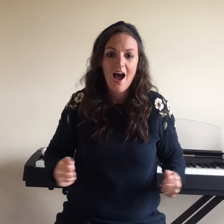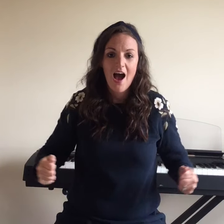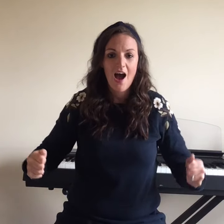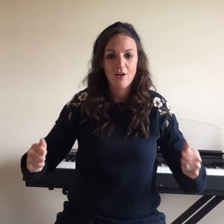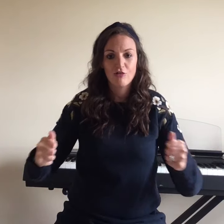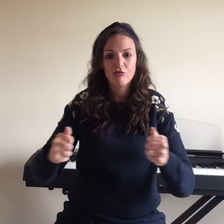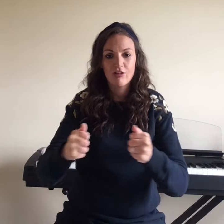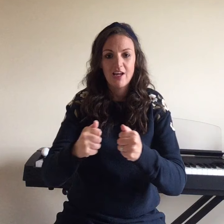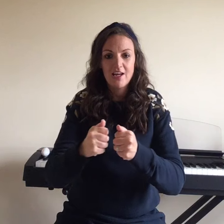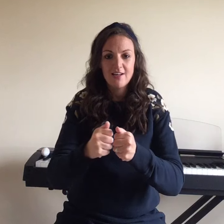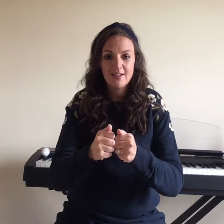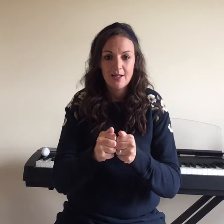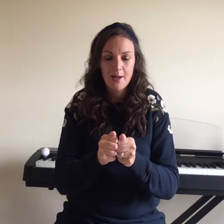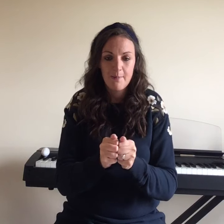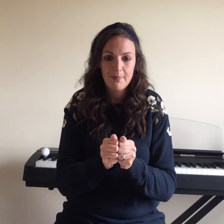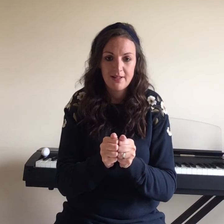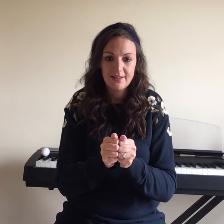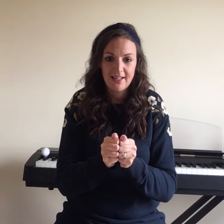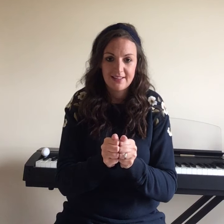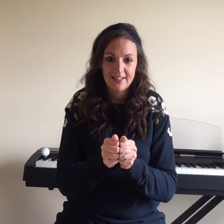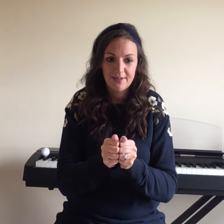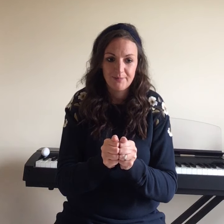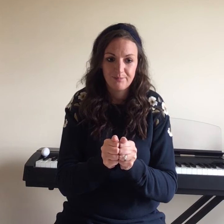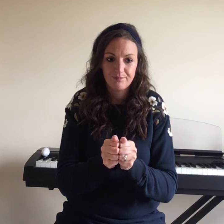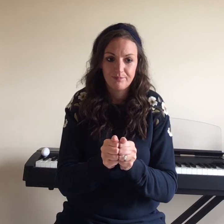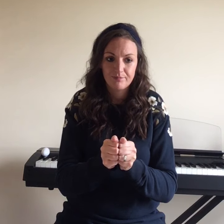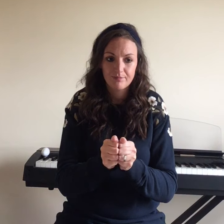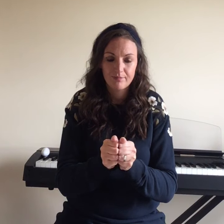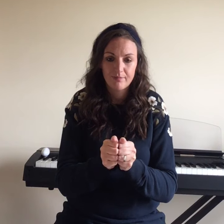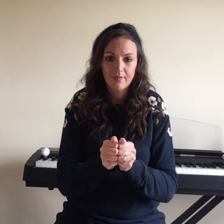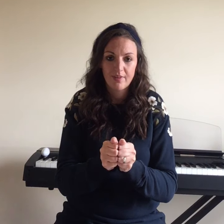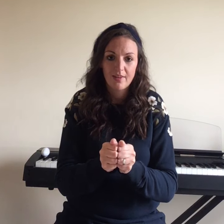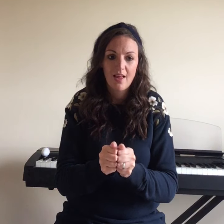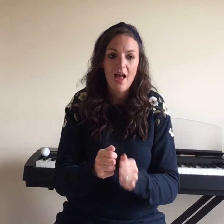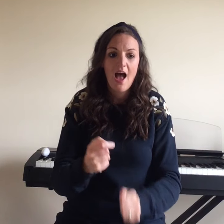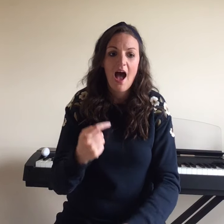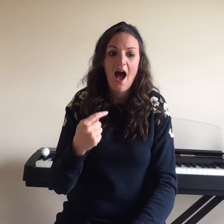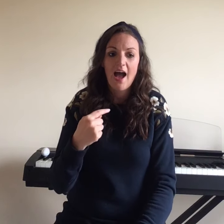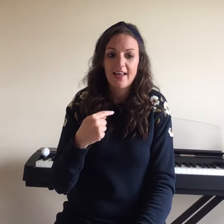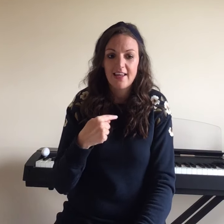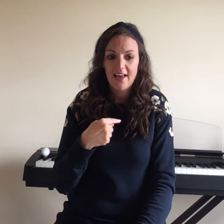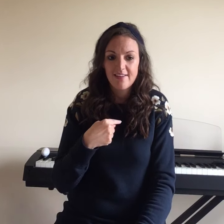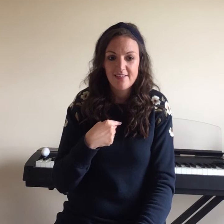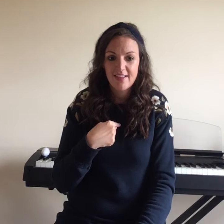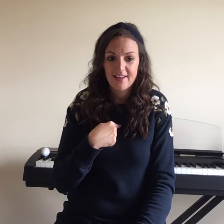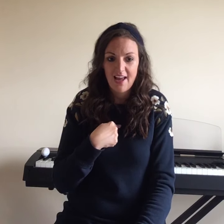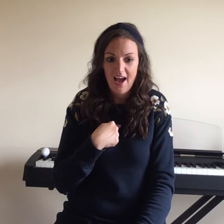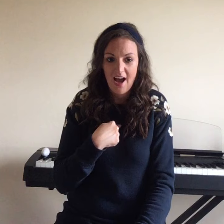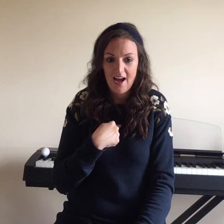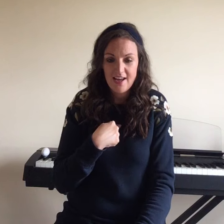Agreed politely. I guess that I